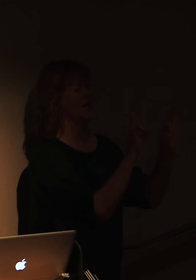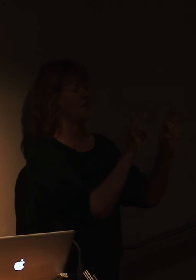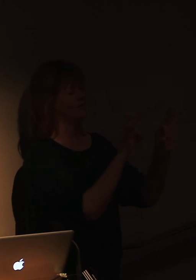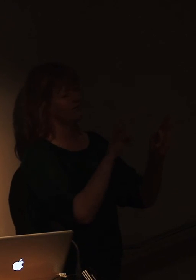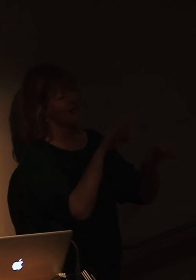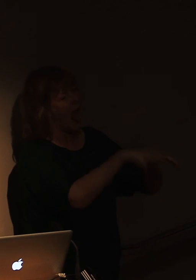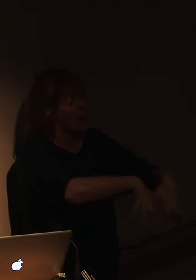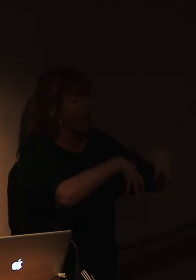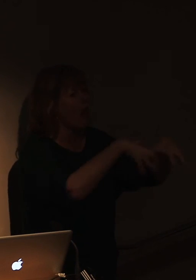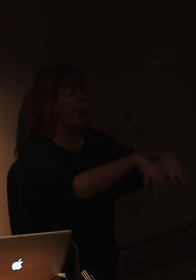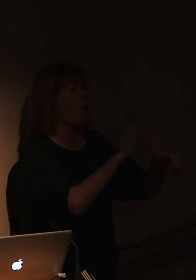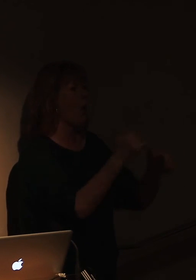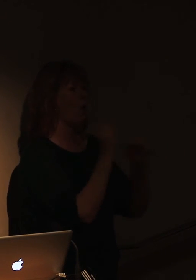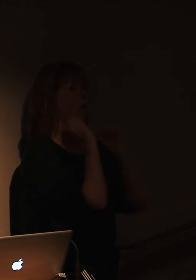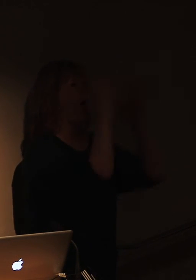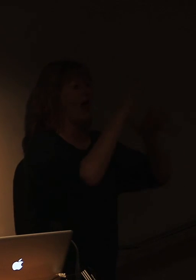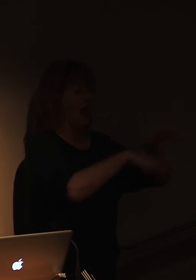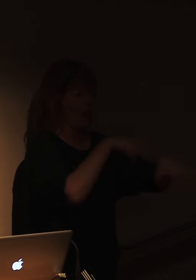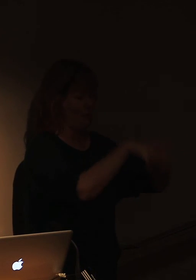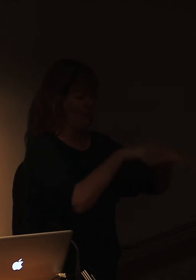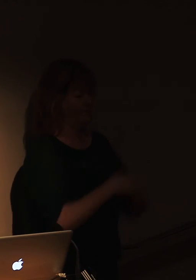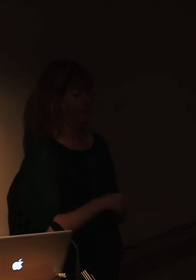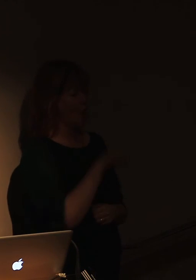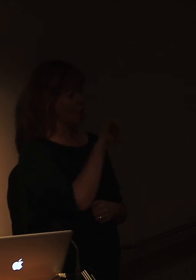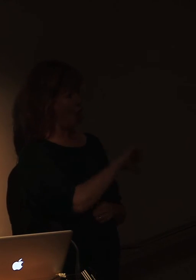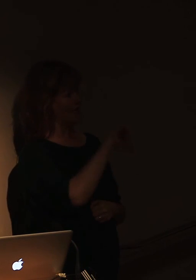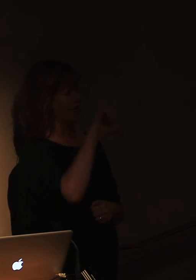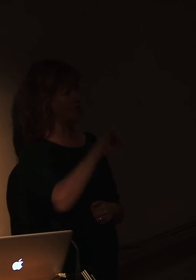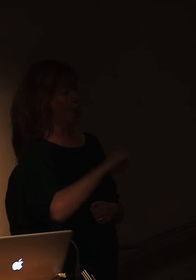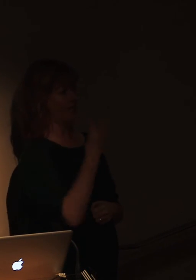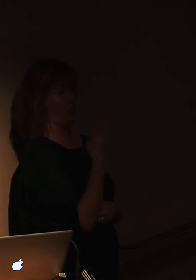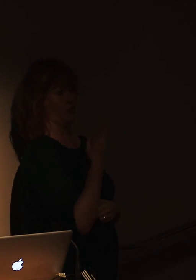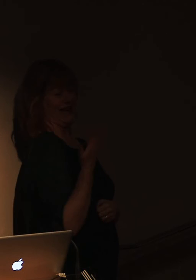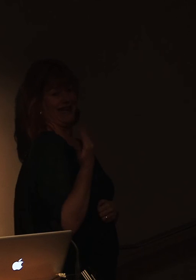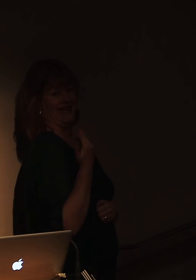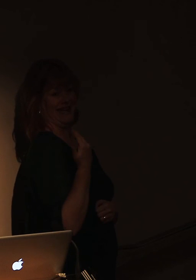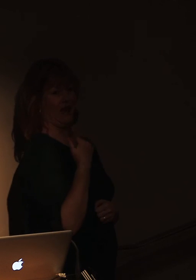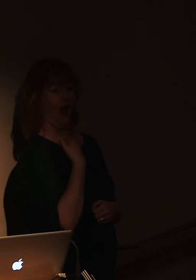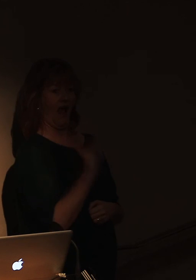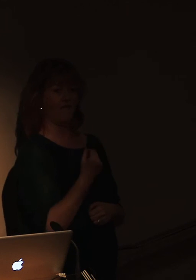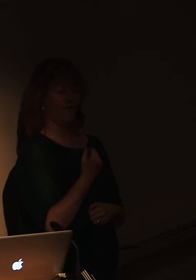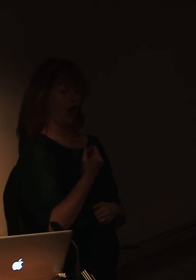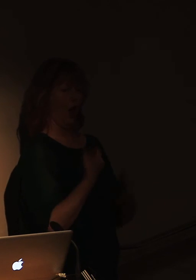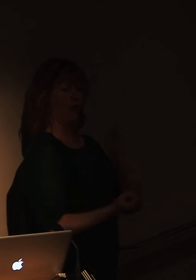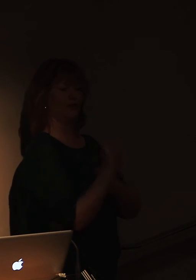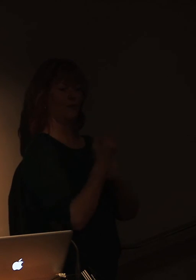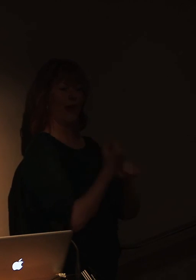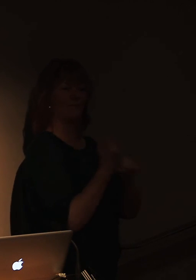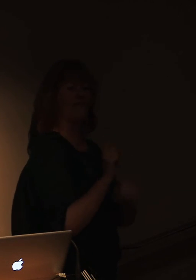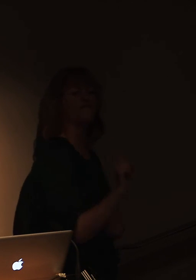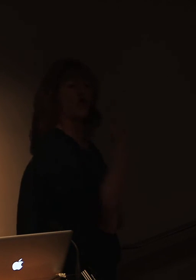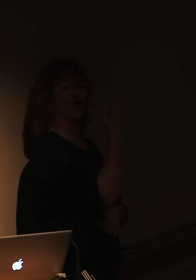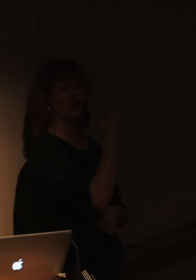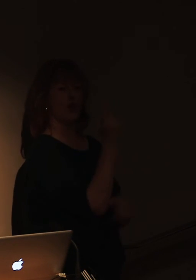documentaries. Now in 1993, I was lucky enough to get an opportunity to make my first film. And that was with